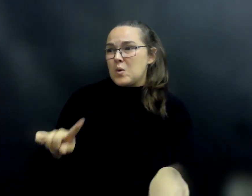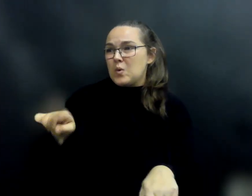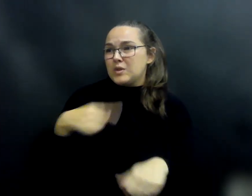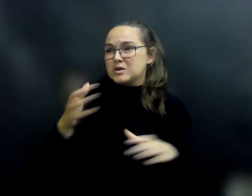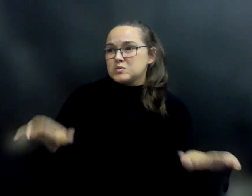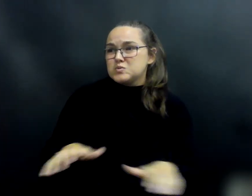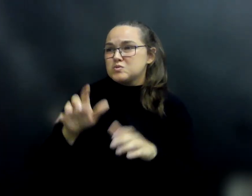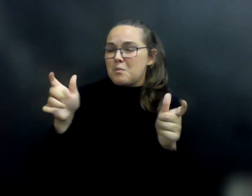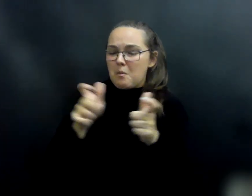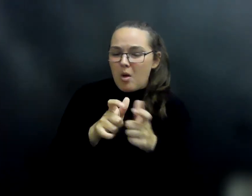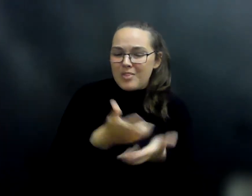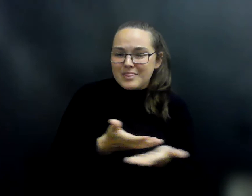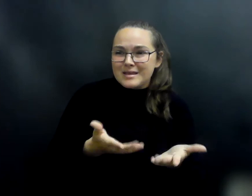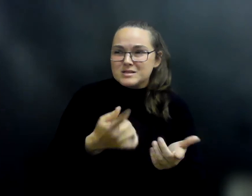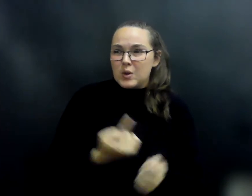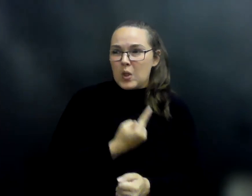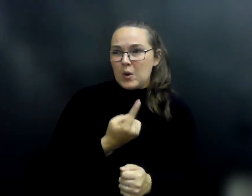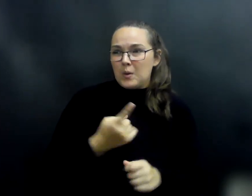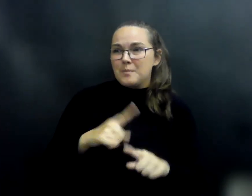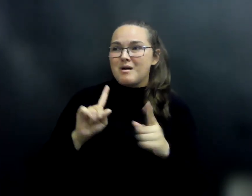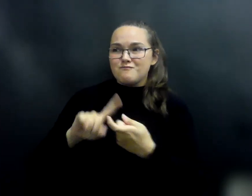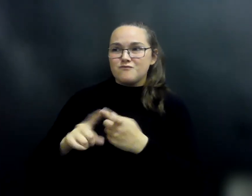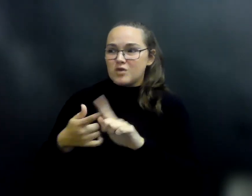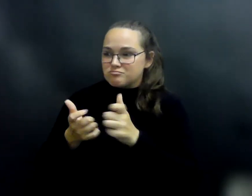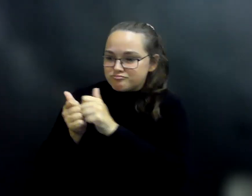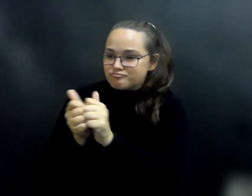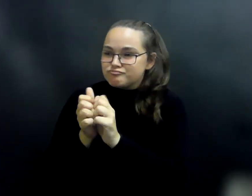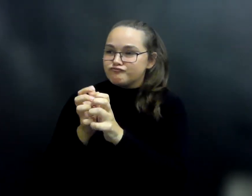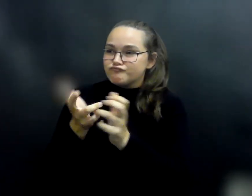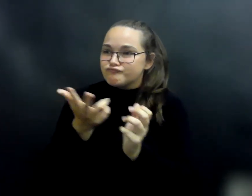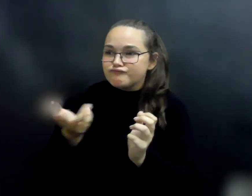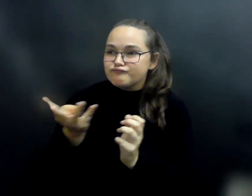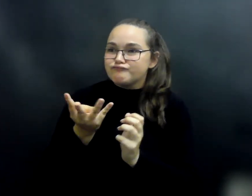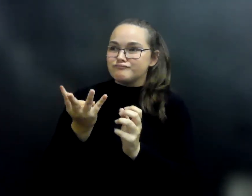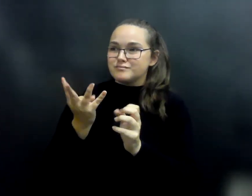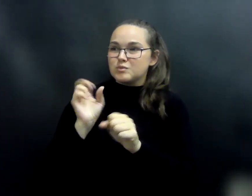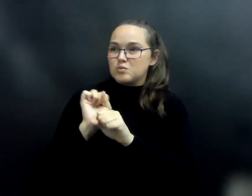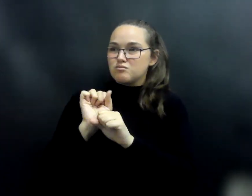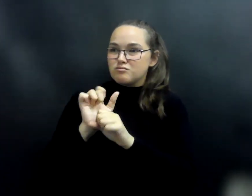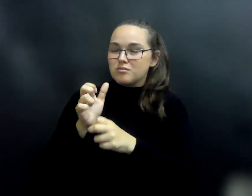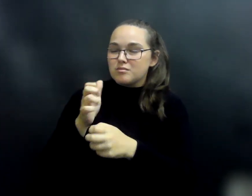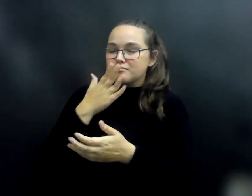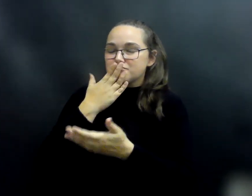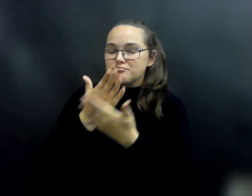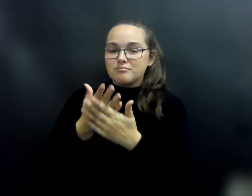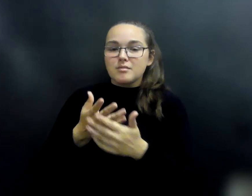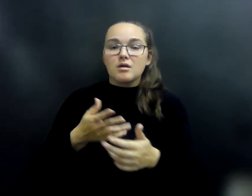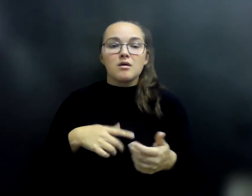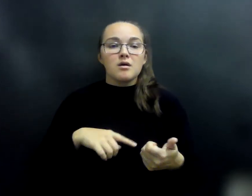but he can do great things with friends. By evening, the prince, the princess, and tall, wide,